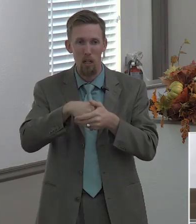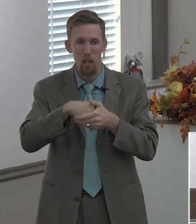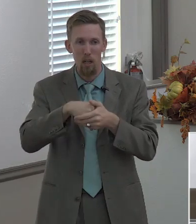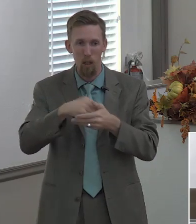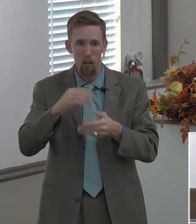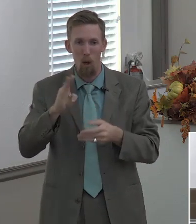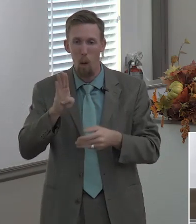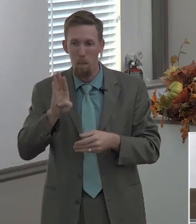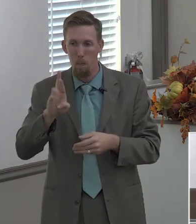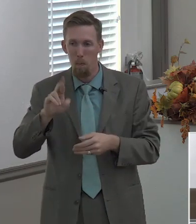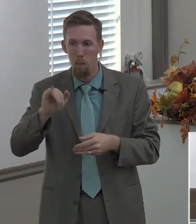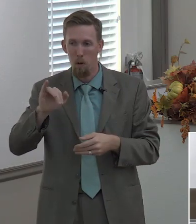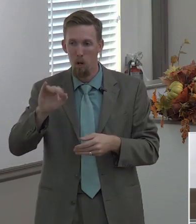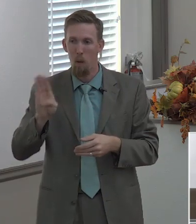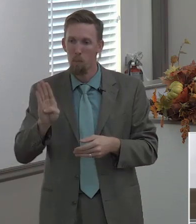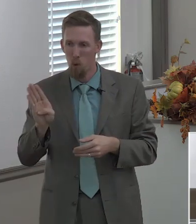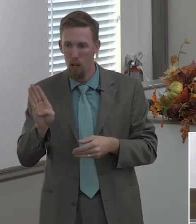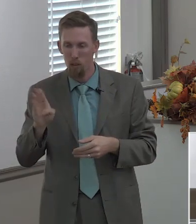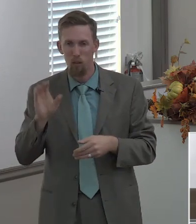none of this existed